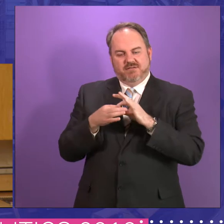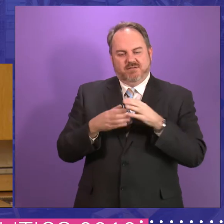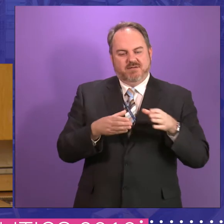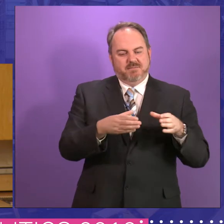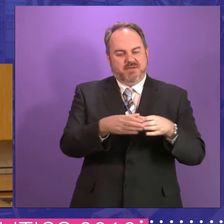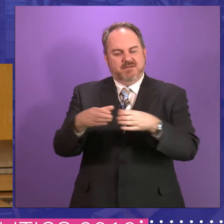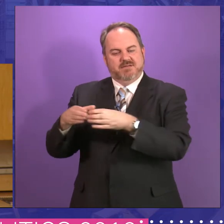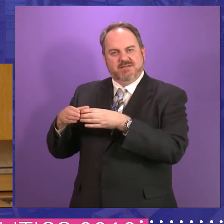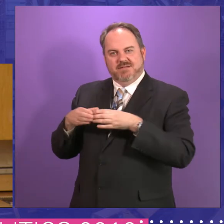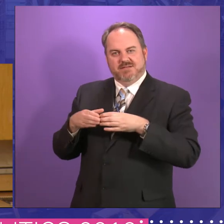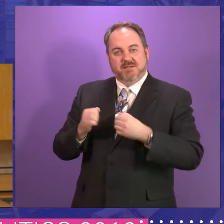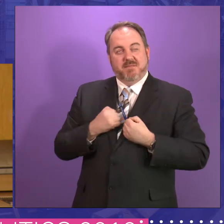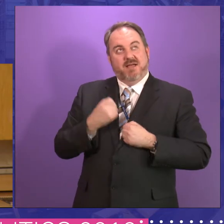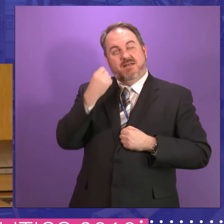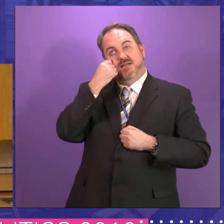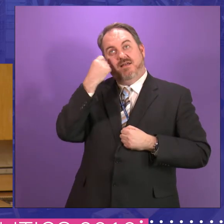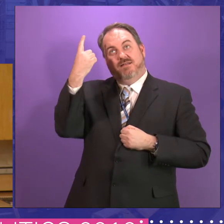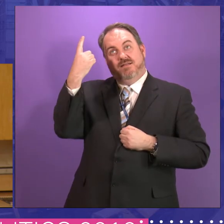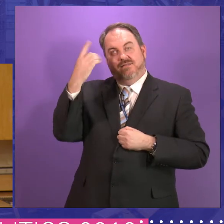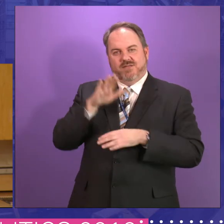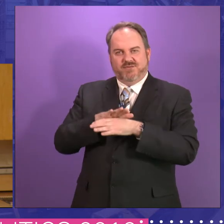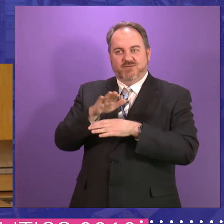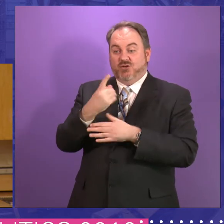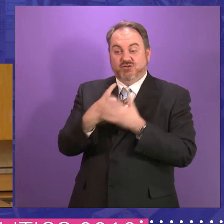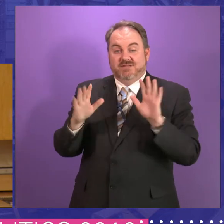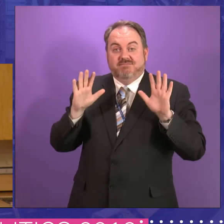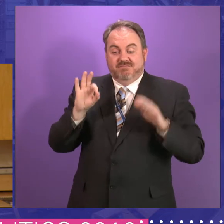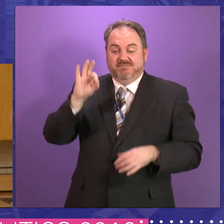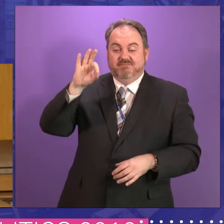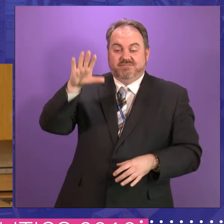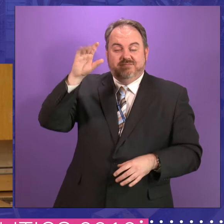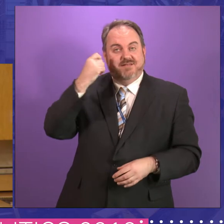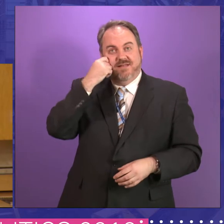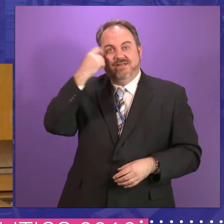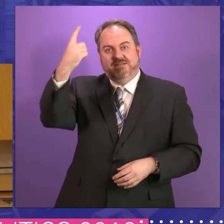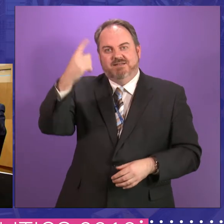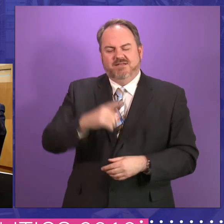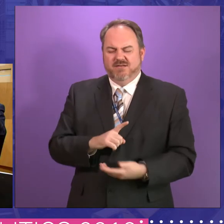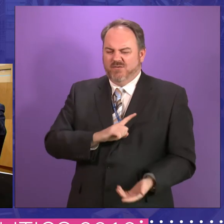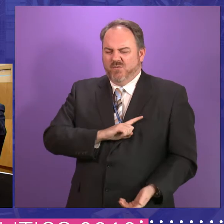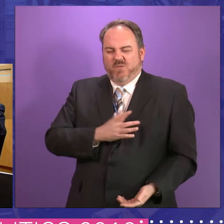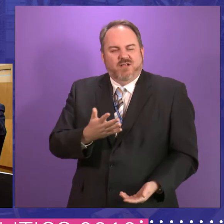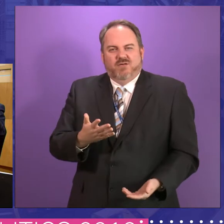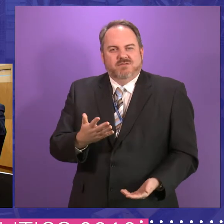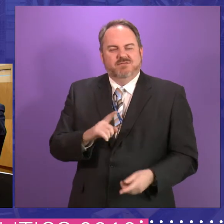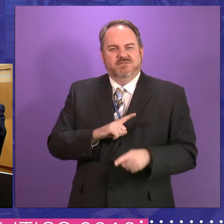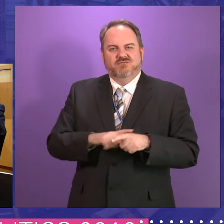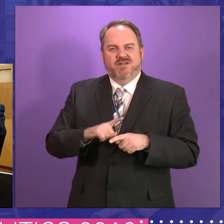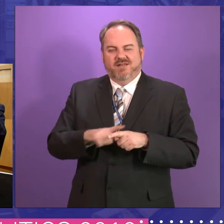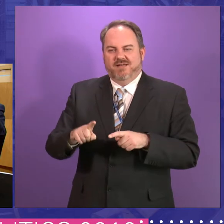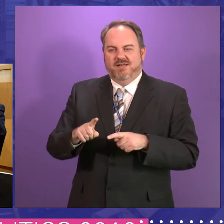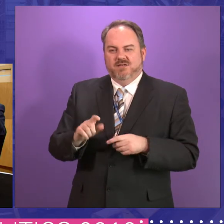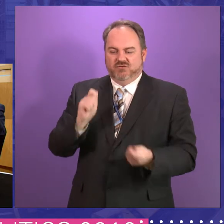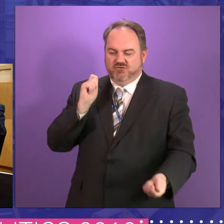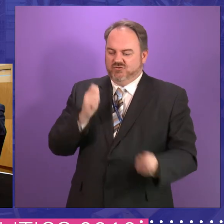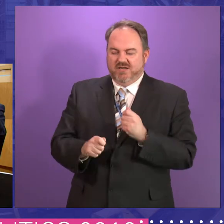So one of my ideas for the future, and I have to say it's only an idea in my head, is that why don't we go for electoral